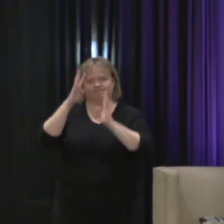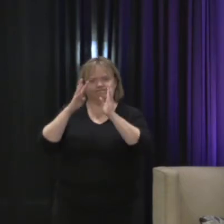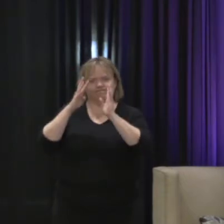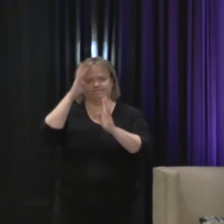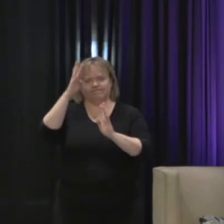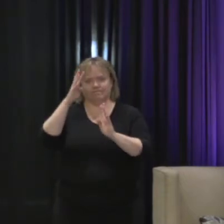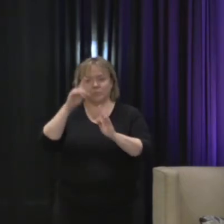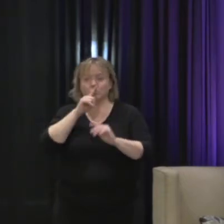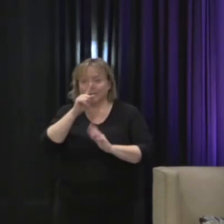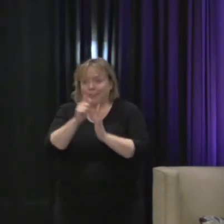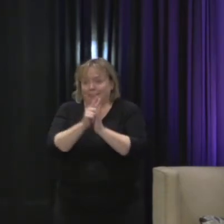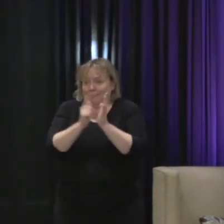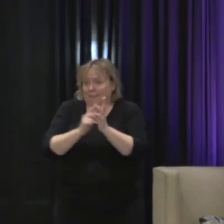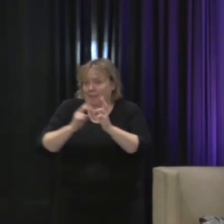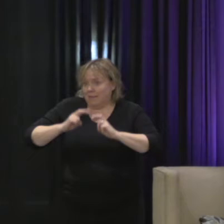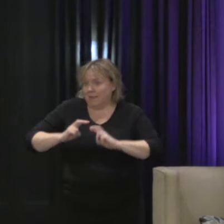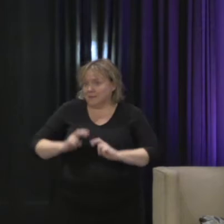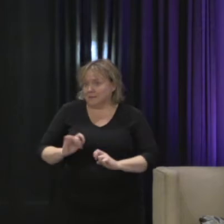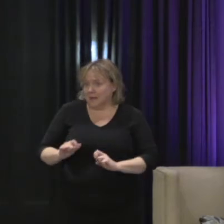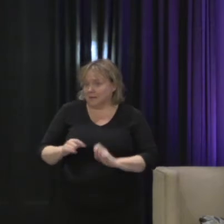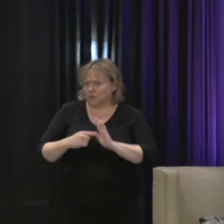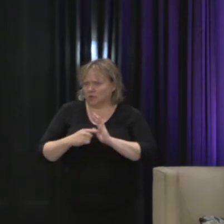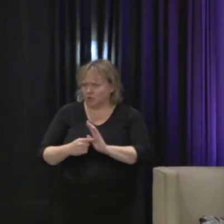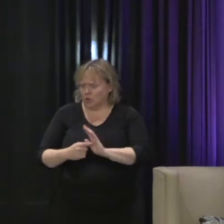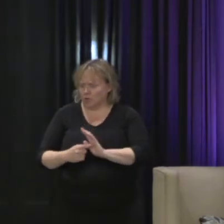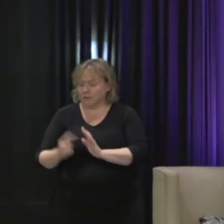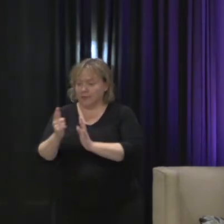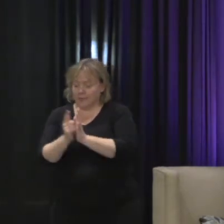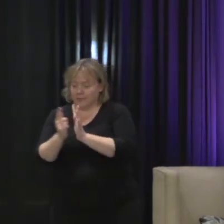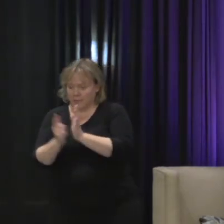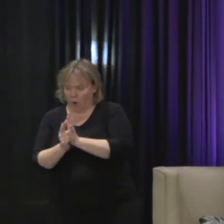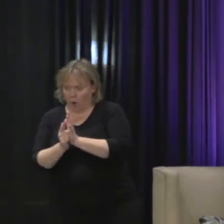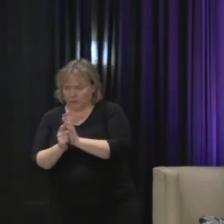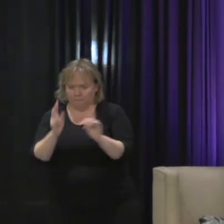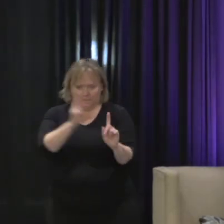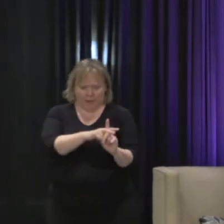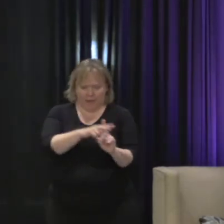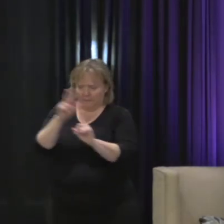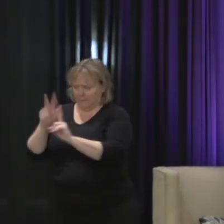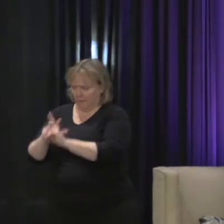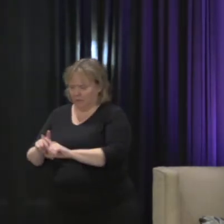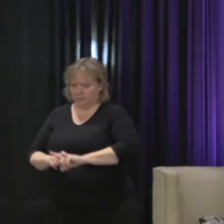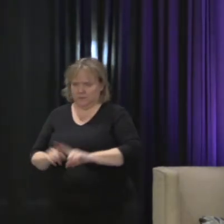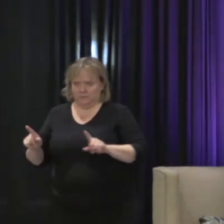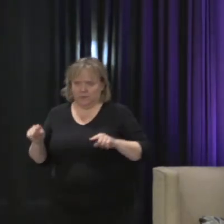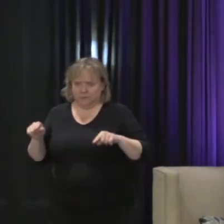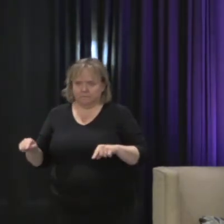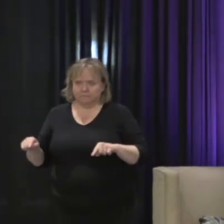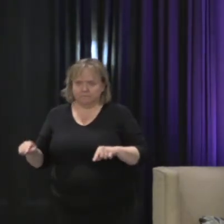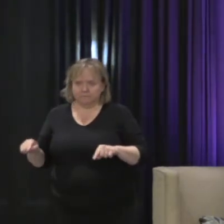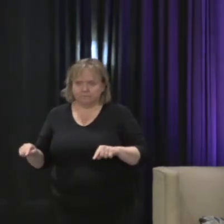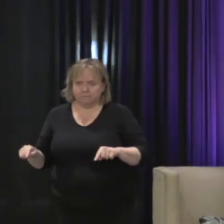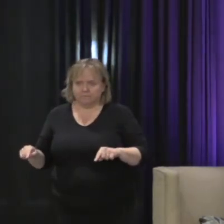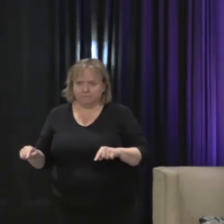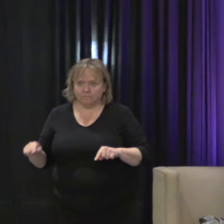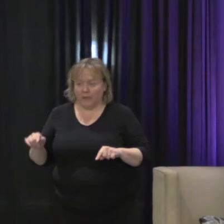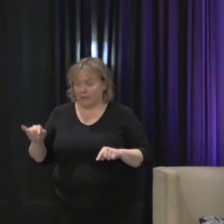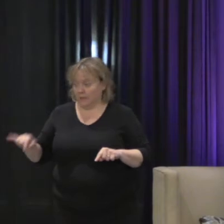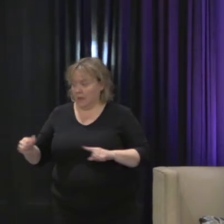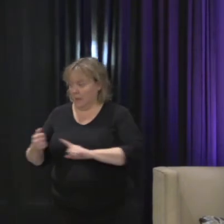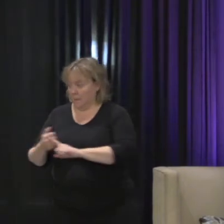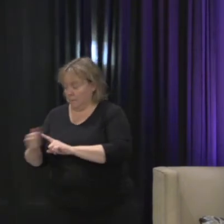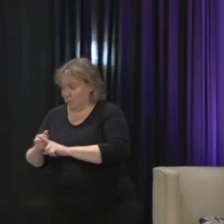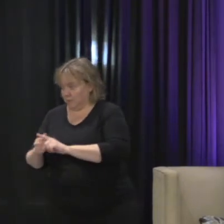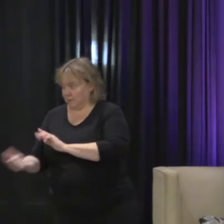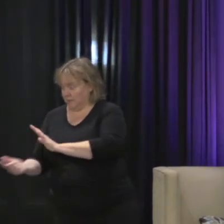think, that can really kind of legally differentiate it from an abuse framework that is illegal under state law.